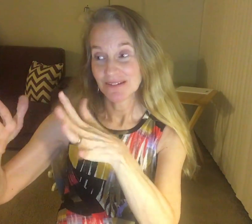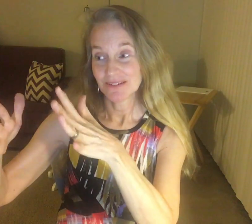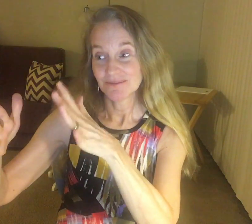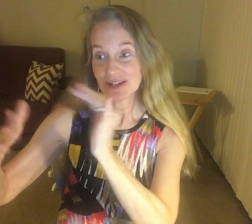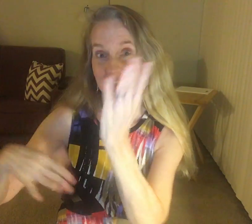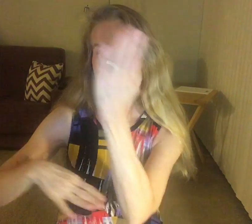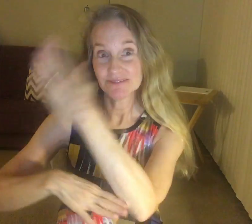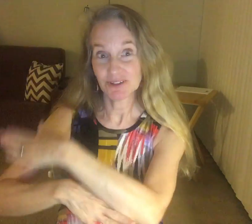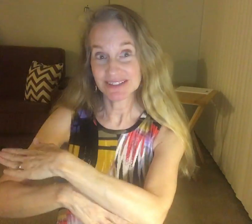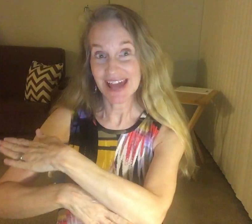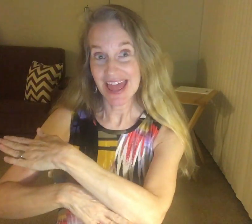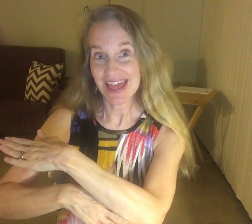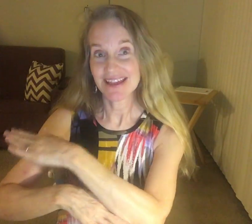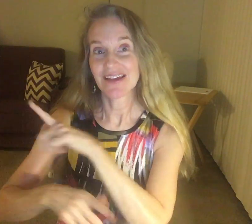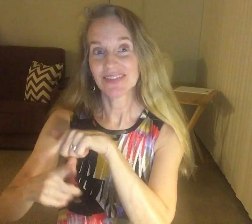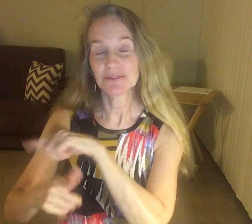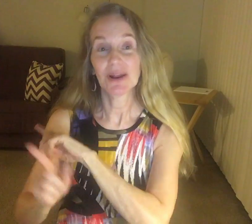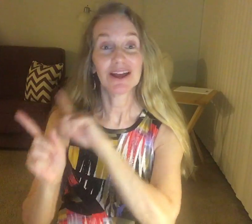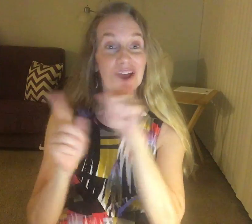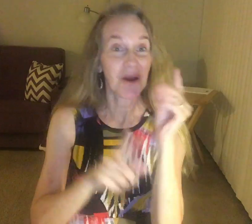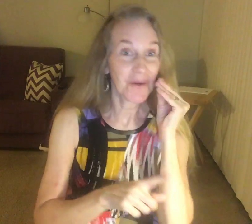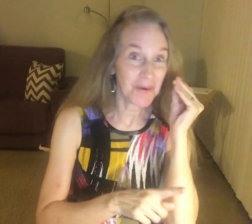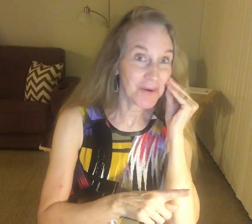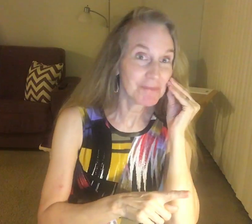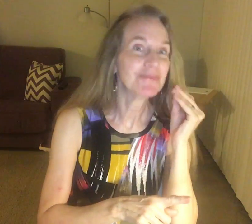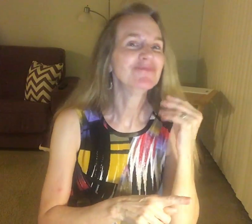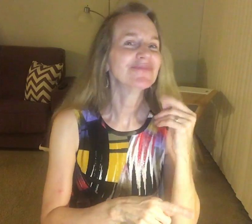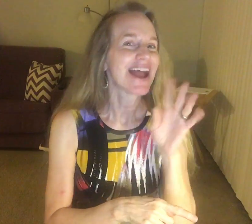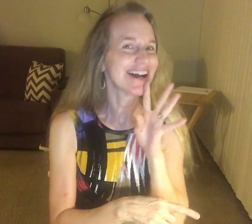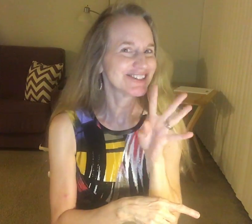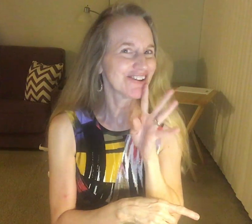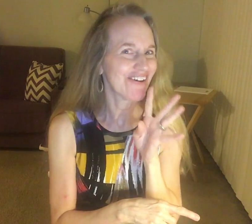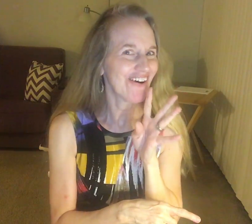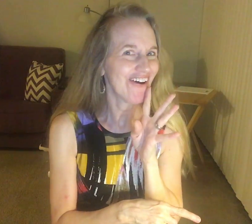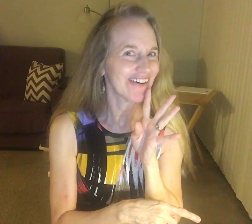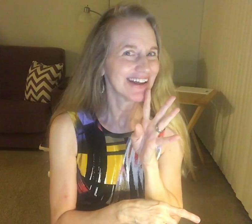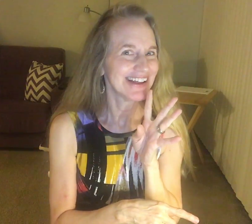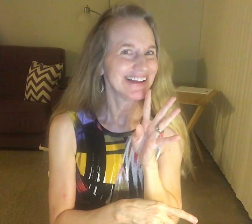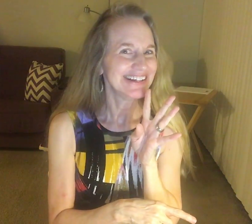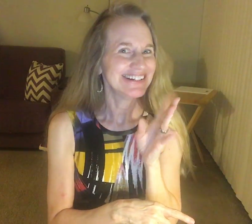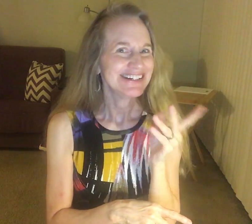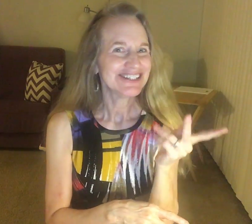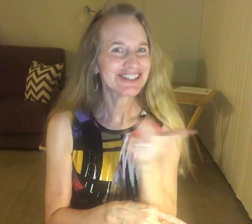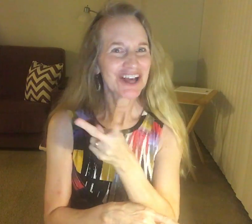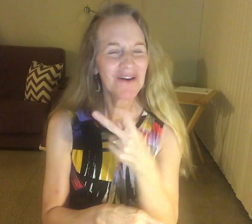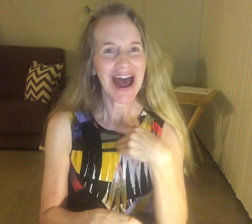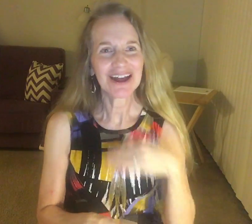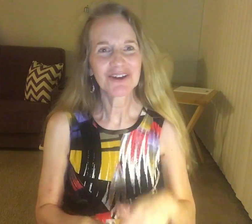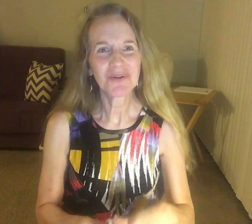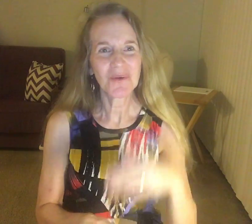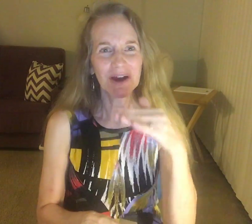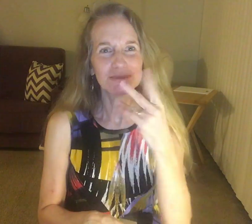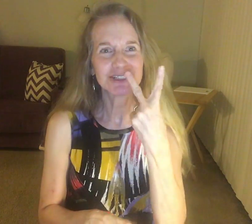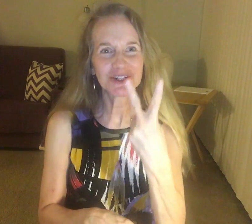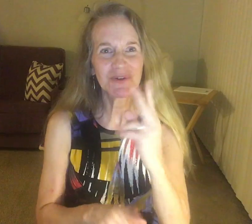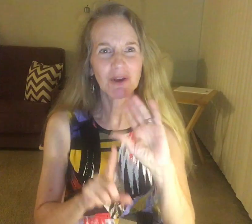Feet for the day. And then I got home. I talk. So, I treat every two